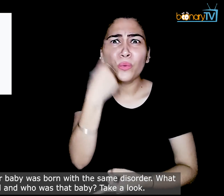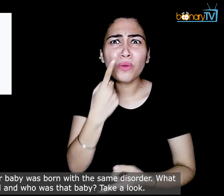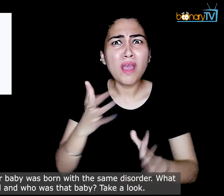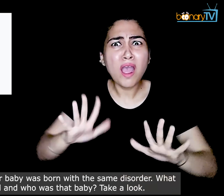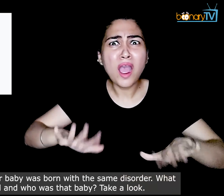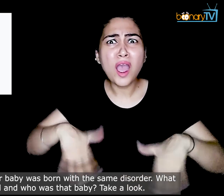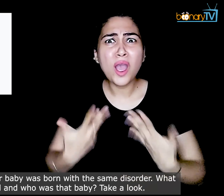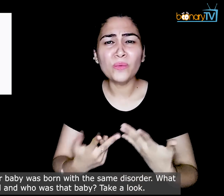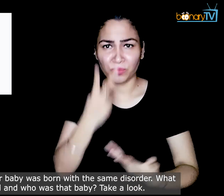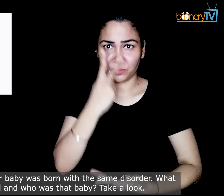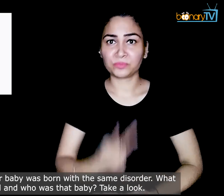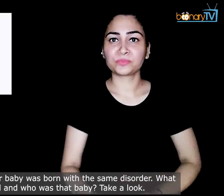Take a look.